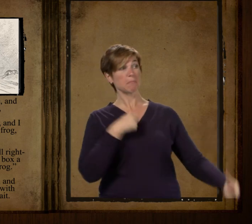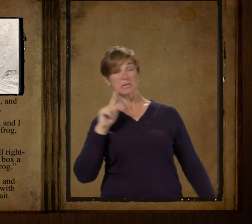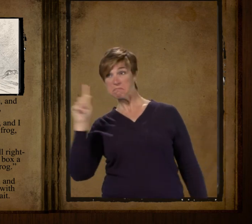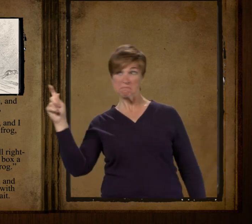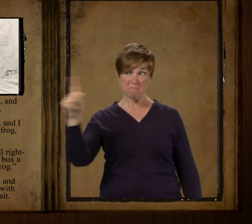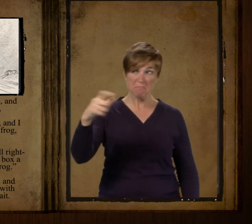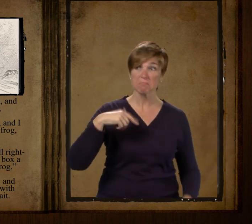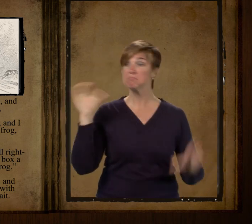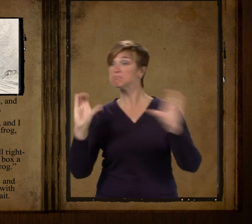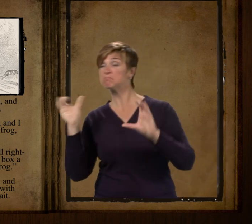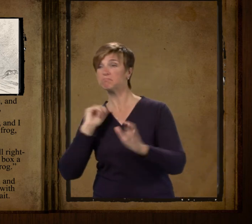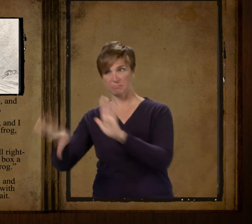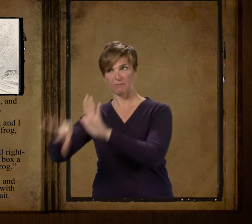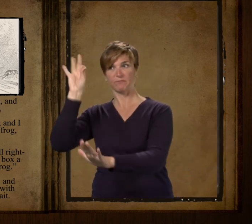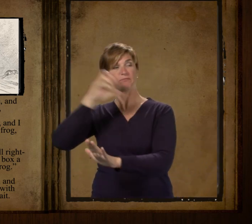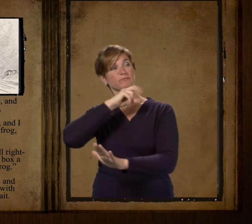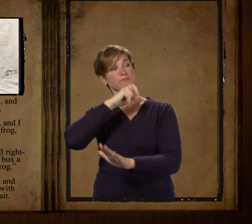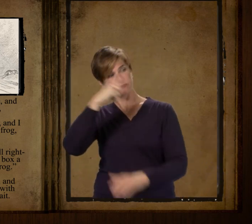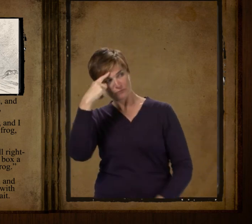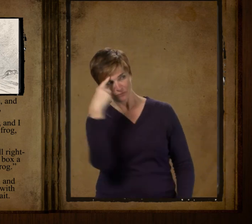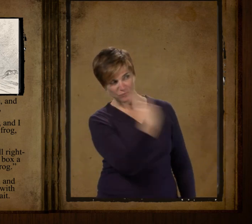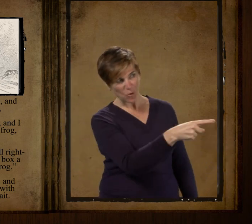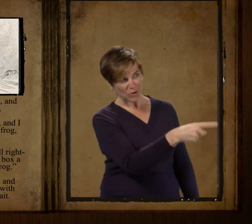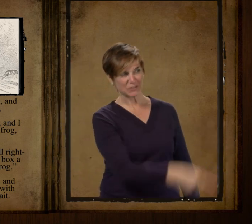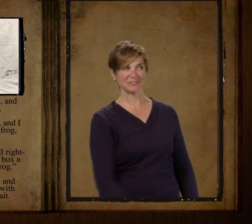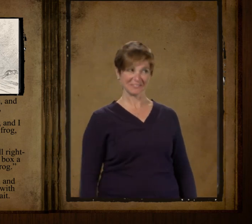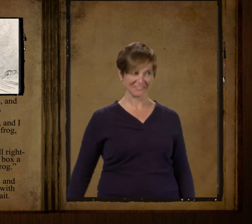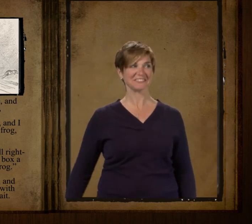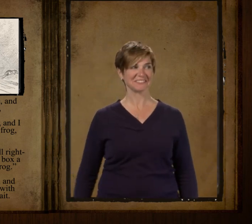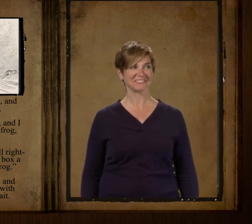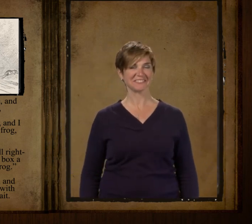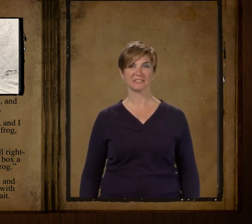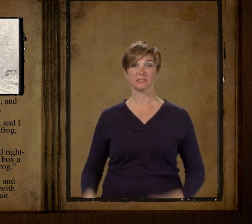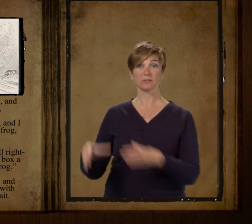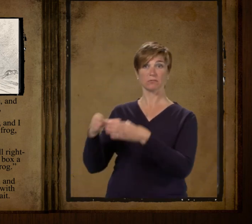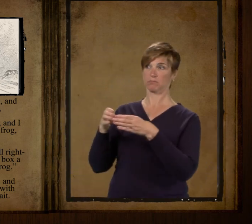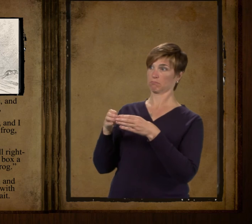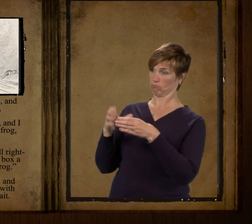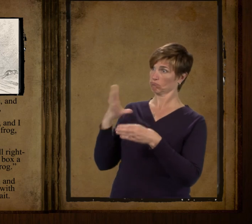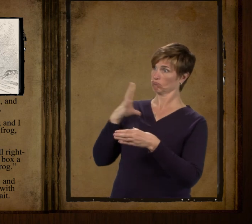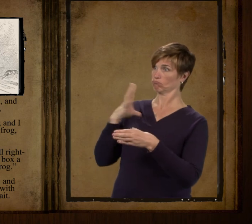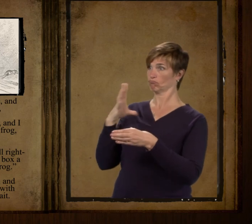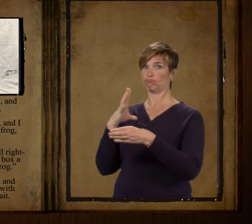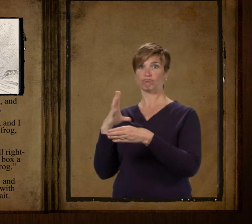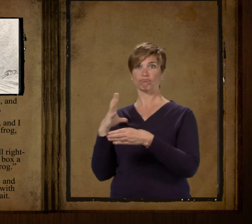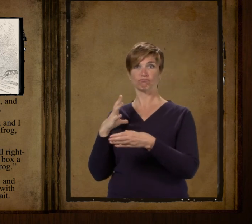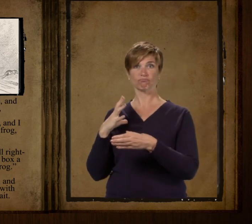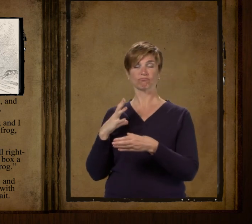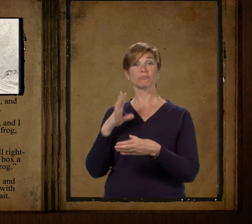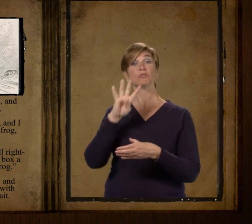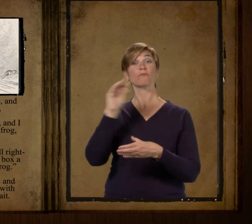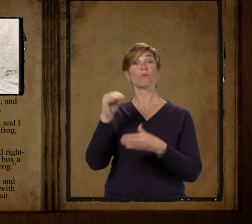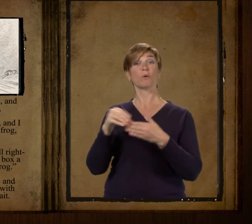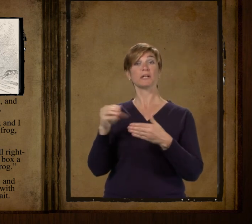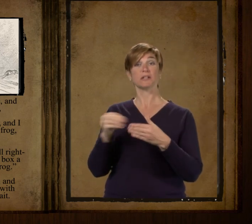and then Smiley says that's alright that's alright if you'll hold my box a minute